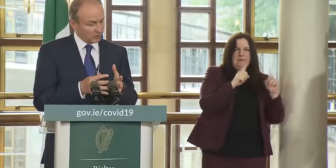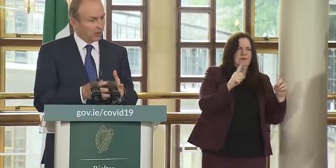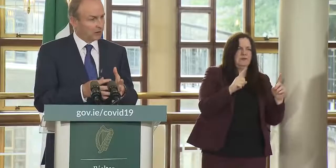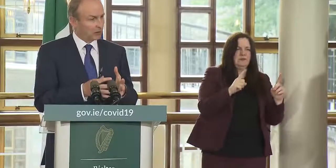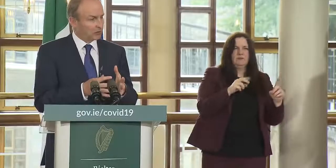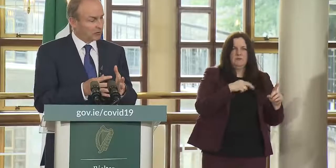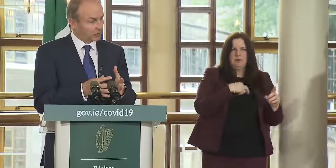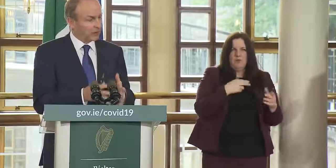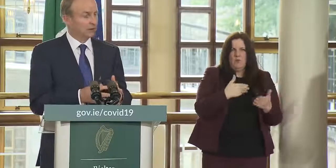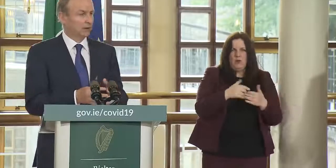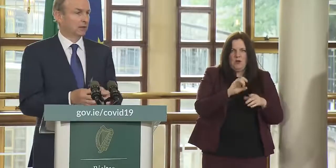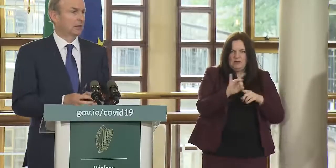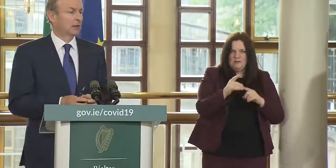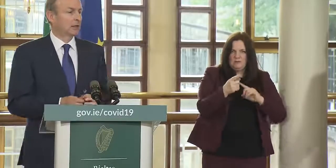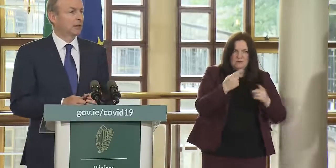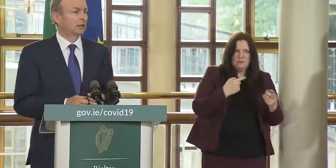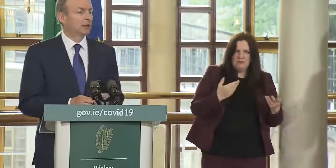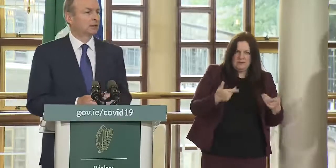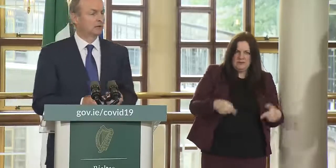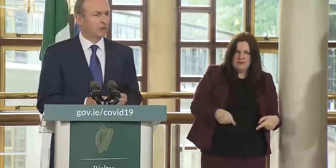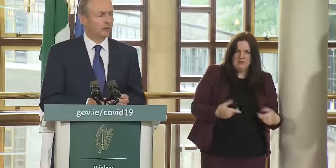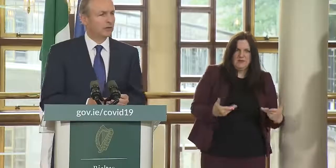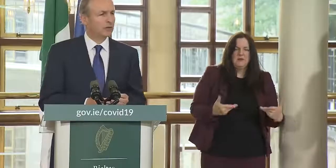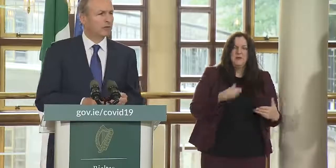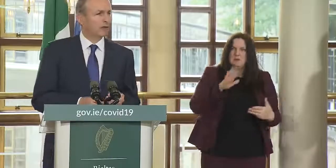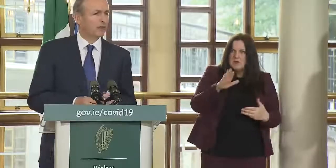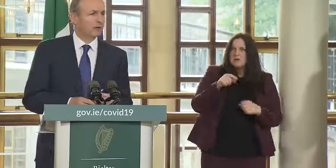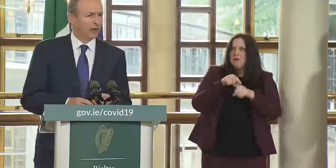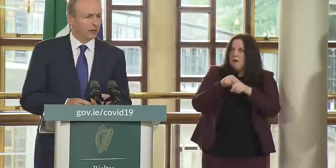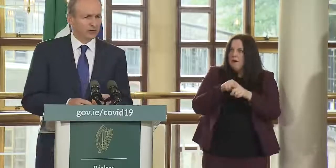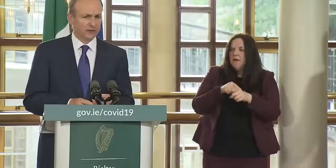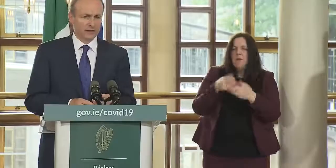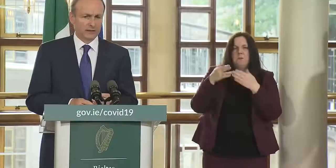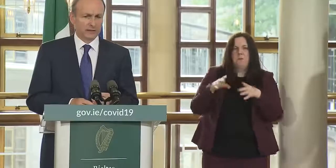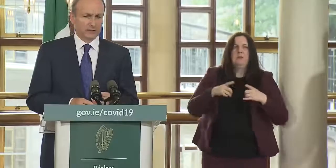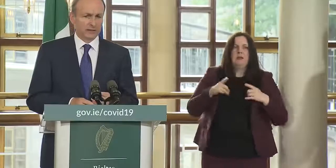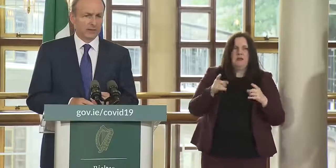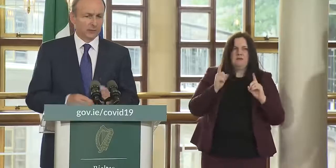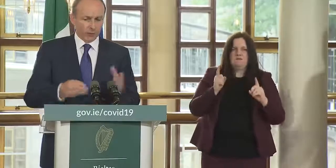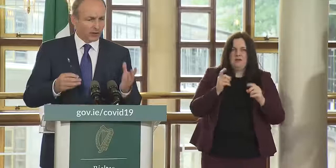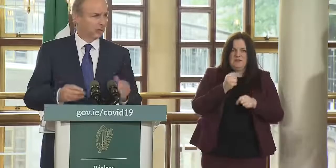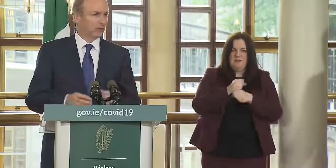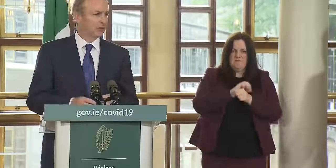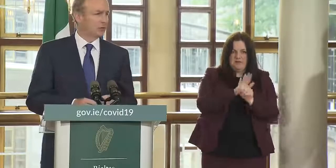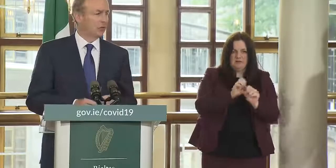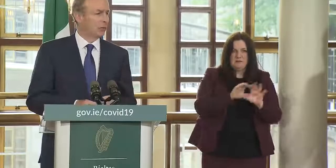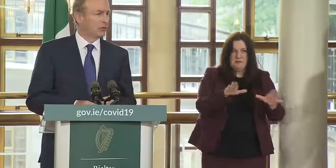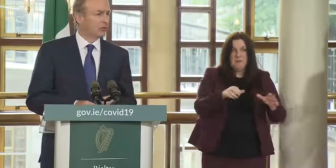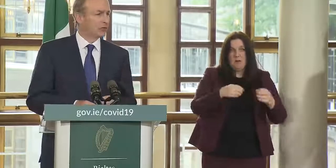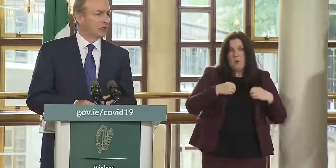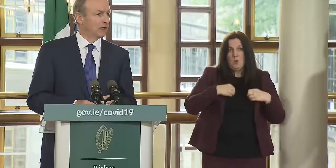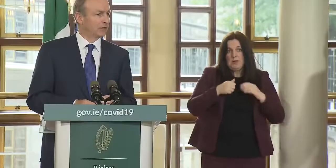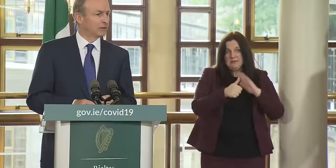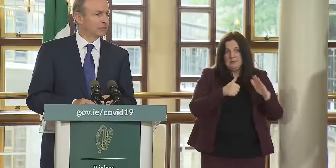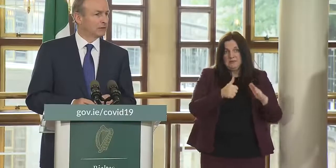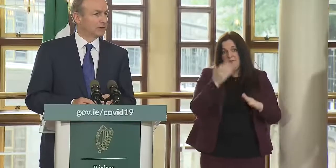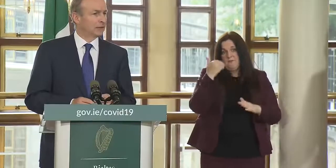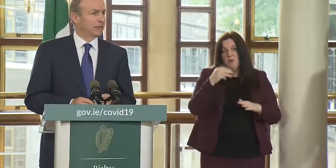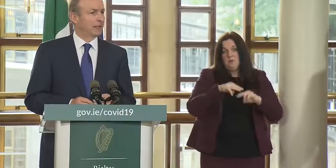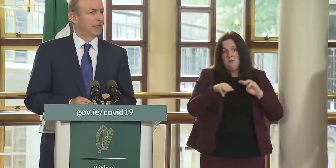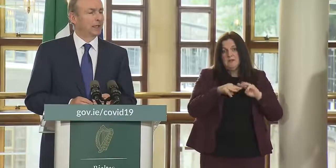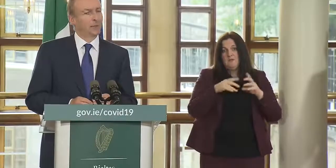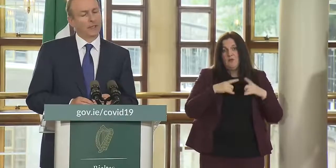response in terms of responding uh to this virus and that's my own experience as a former minister for health